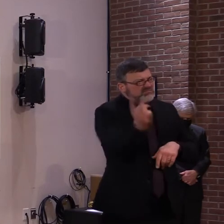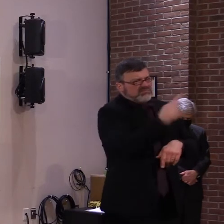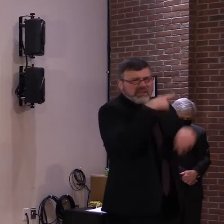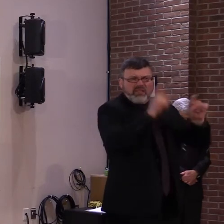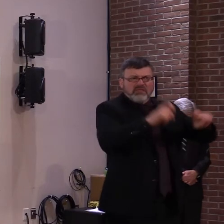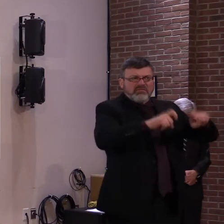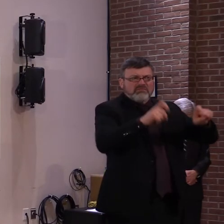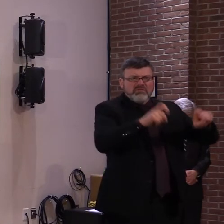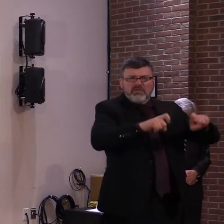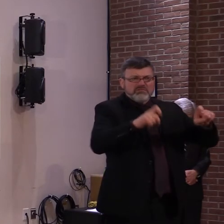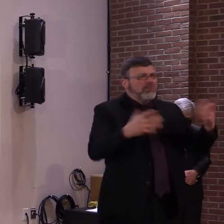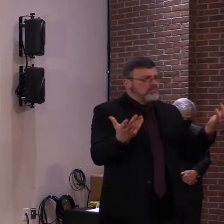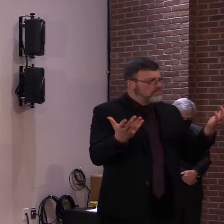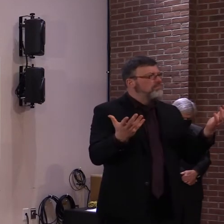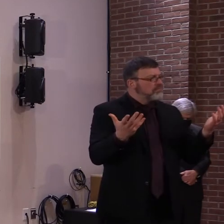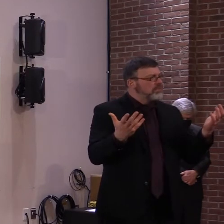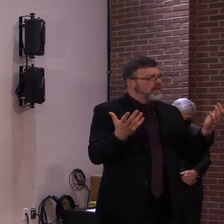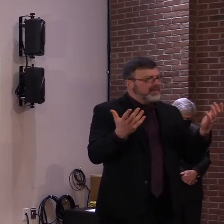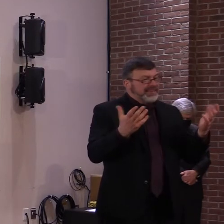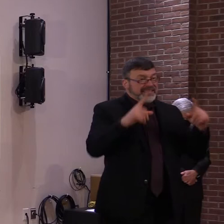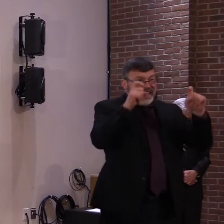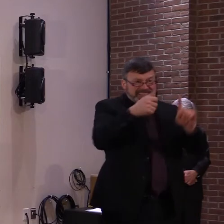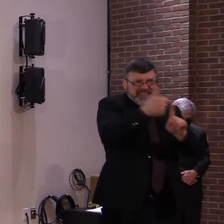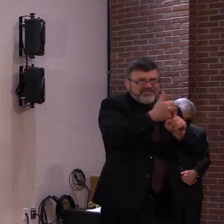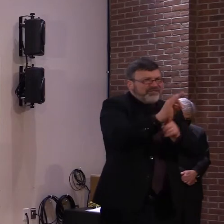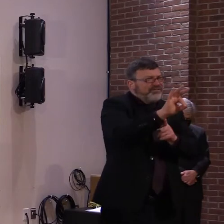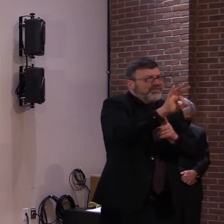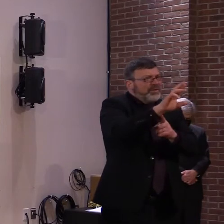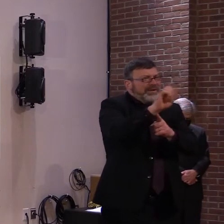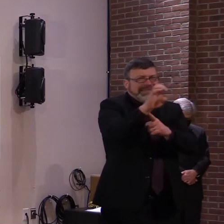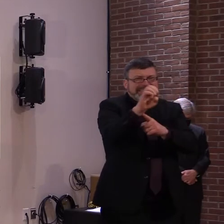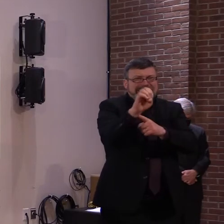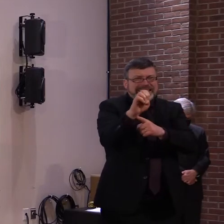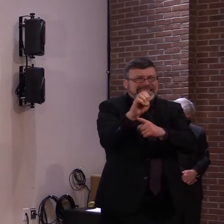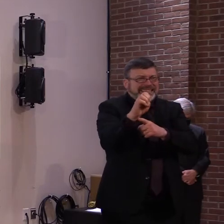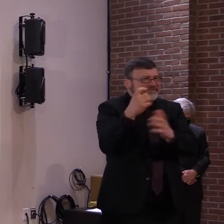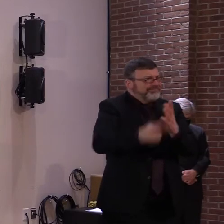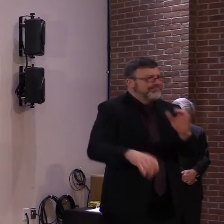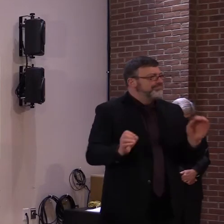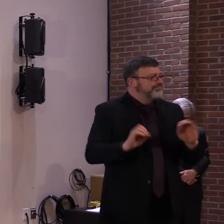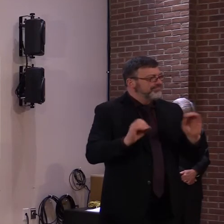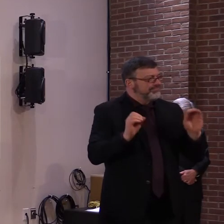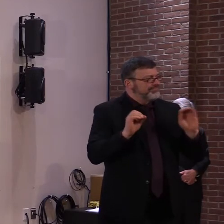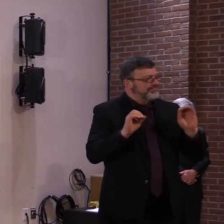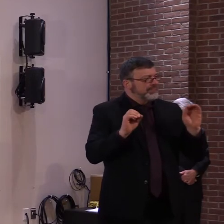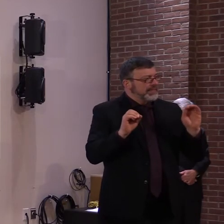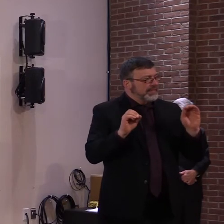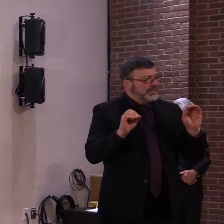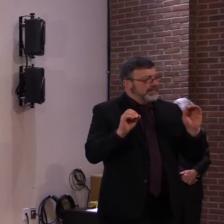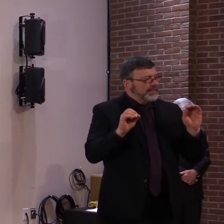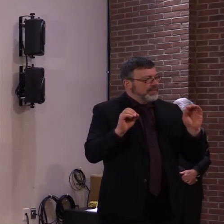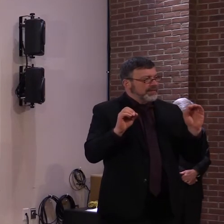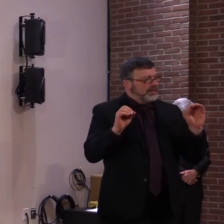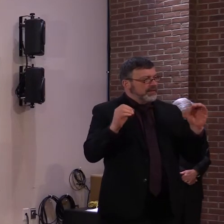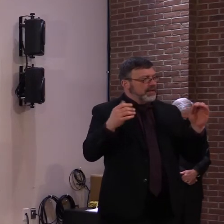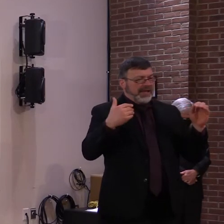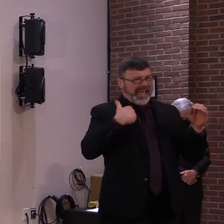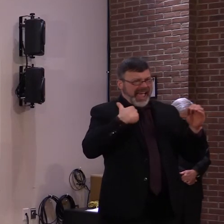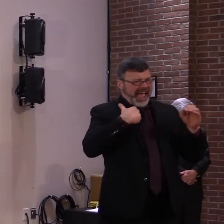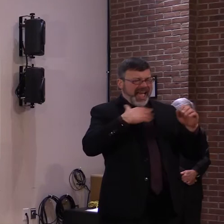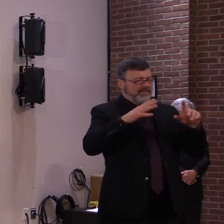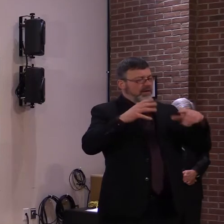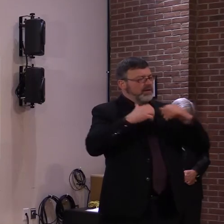free, it's easy, and it's readily available at our test sites throughout the state. Go to healthvermont